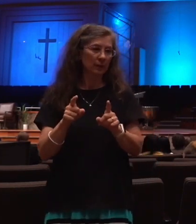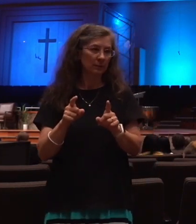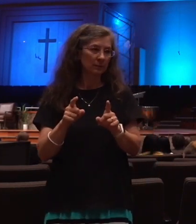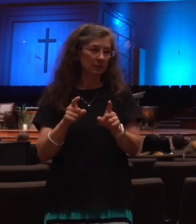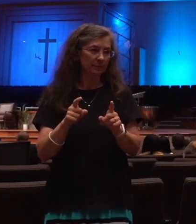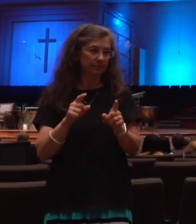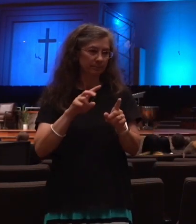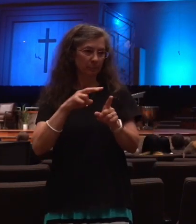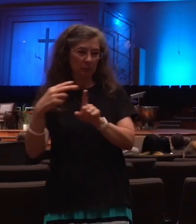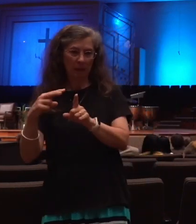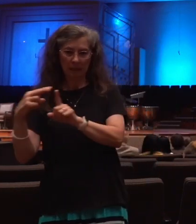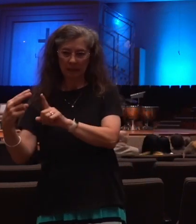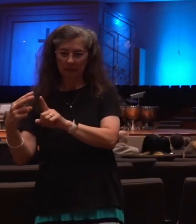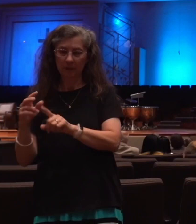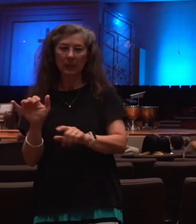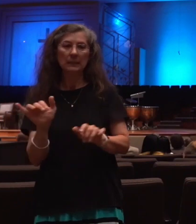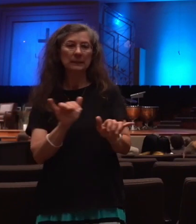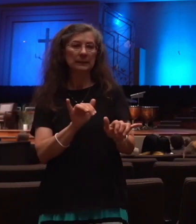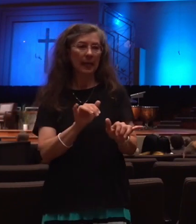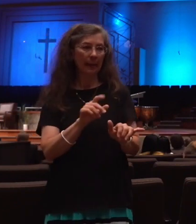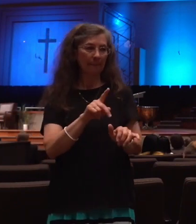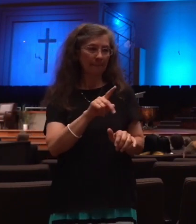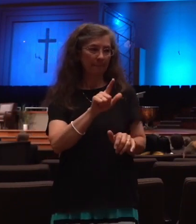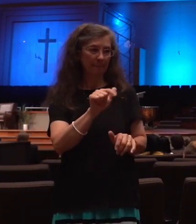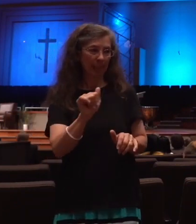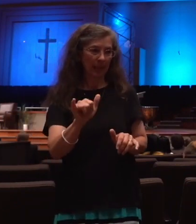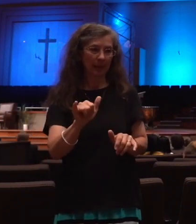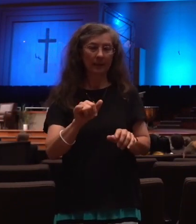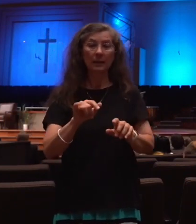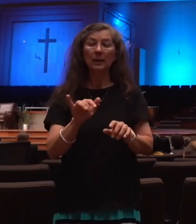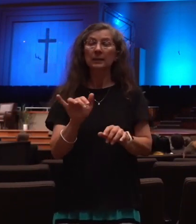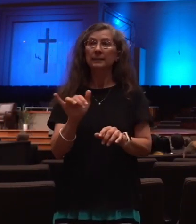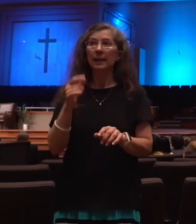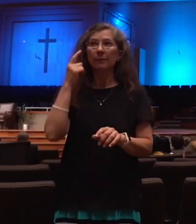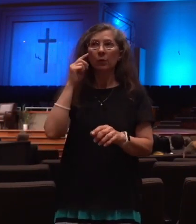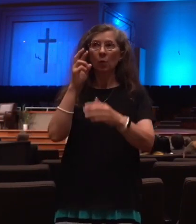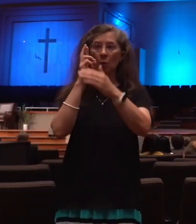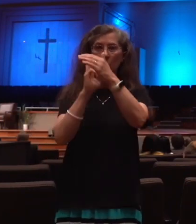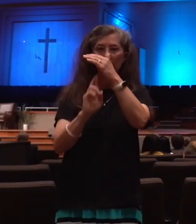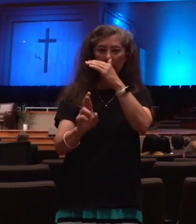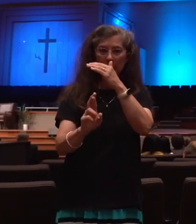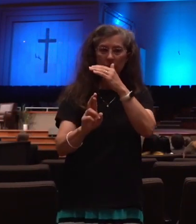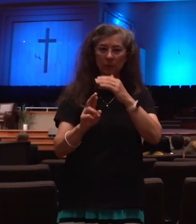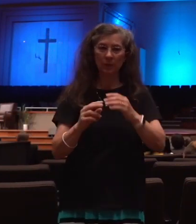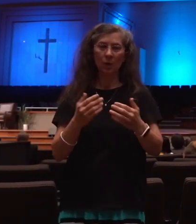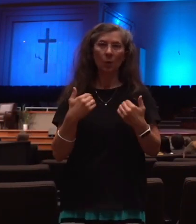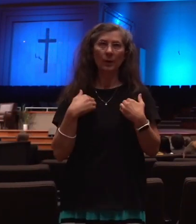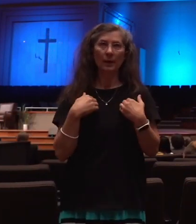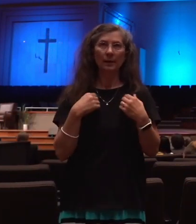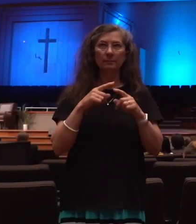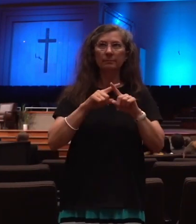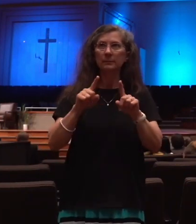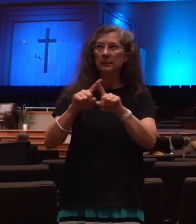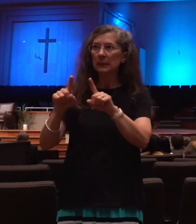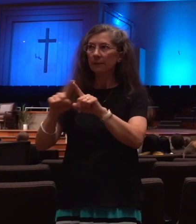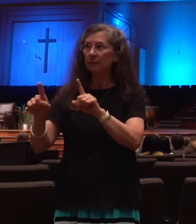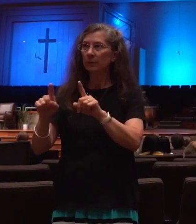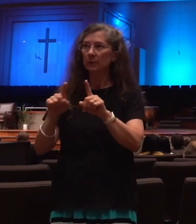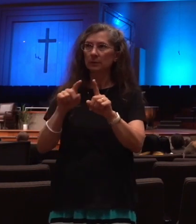play. And that's what's going on in the book of Revelation. It's giving us all these different views and different perspectives